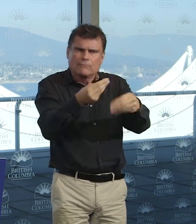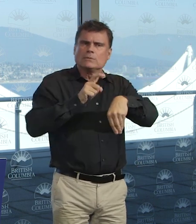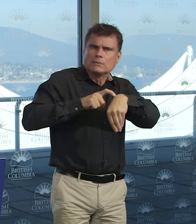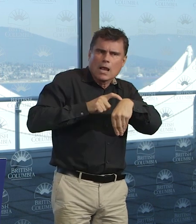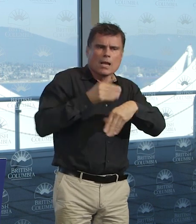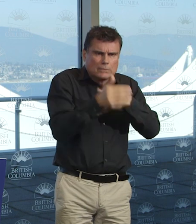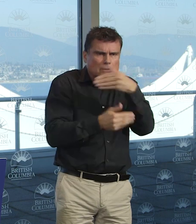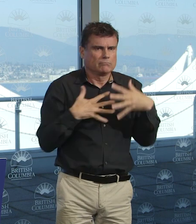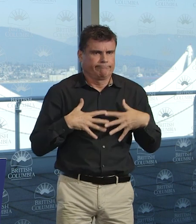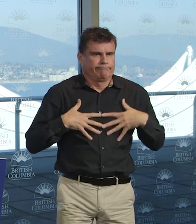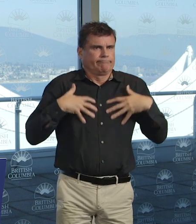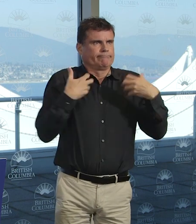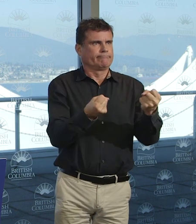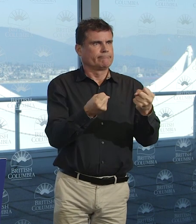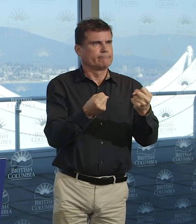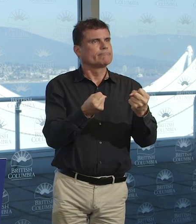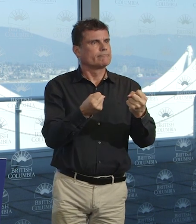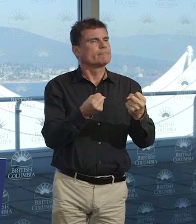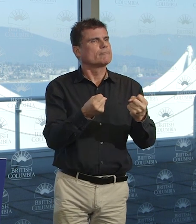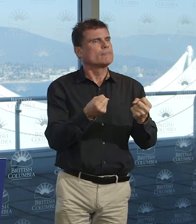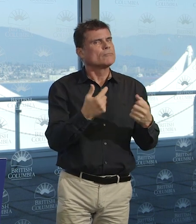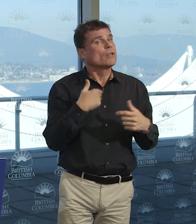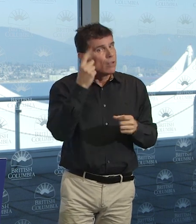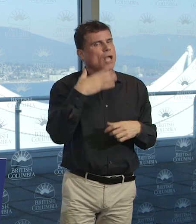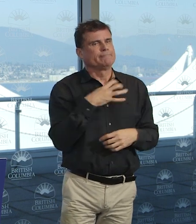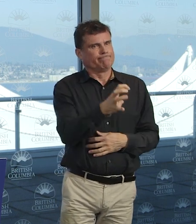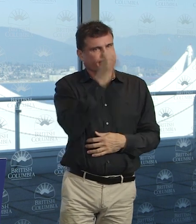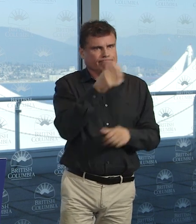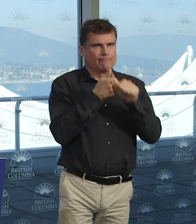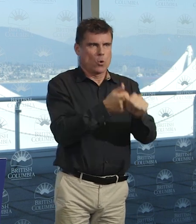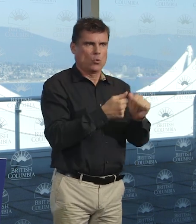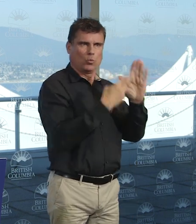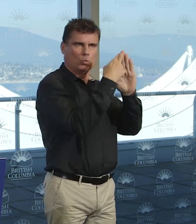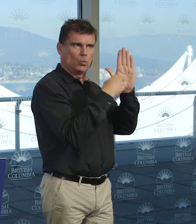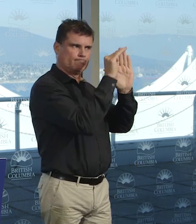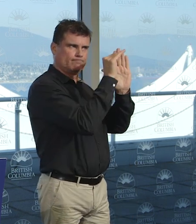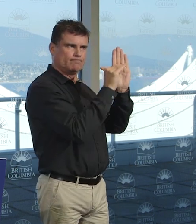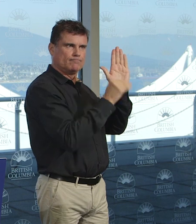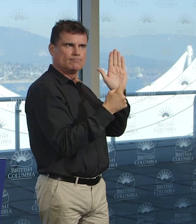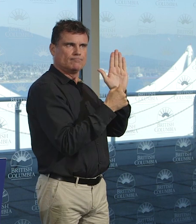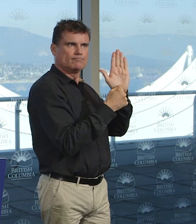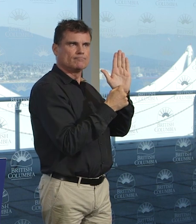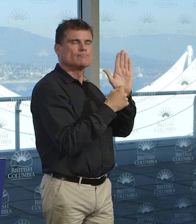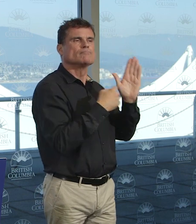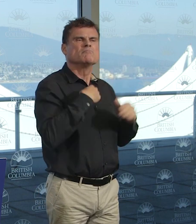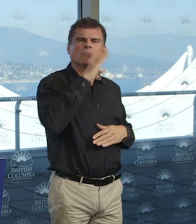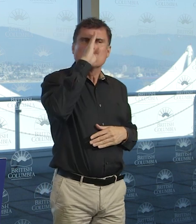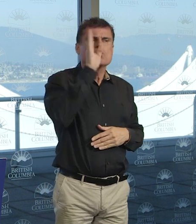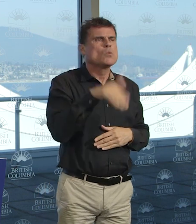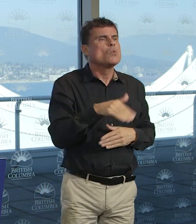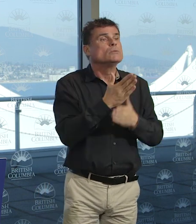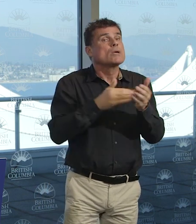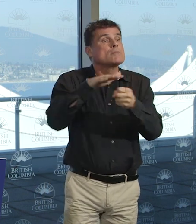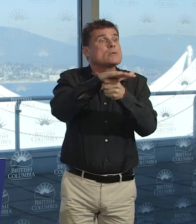measures in many places. And it's become clear to me that there are certain settings where this is really a challenge. And we talked earlier about